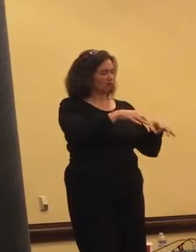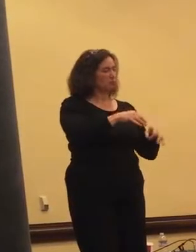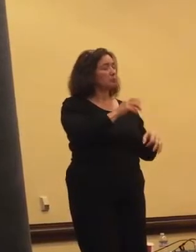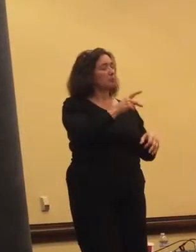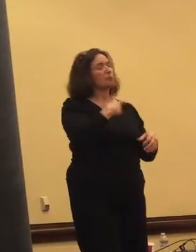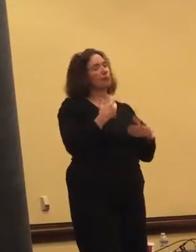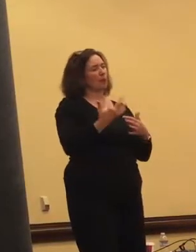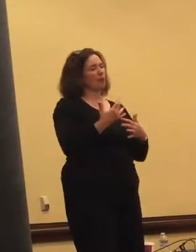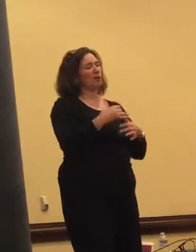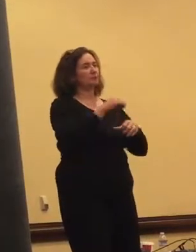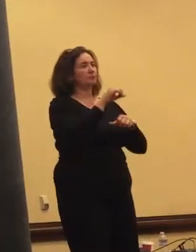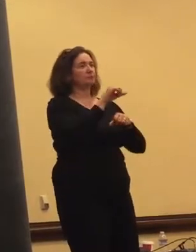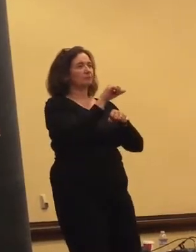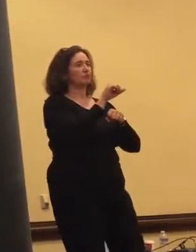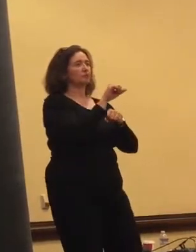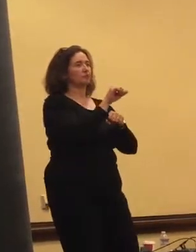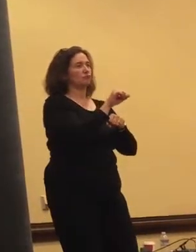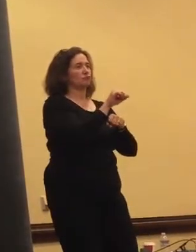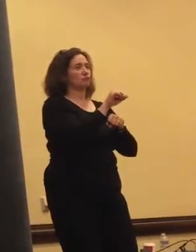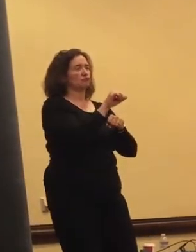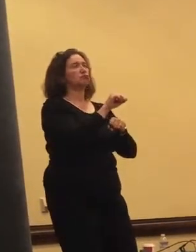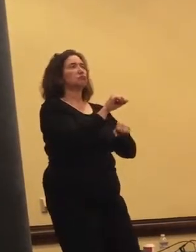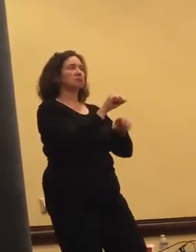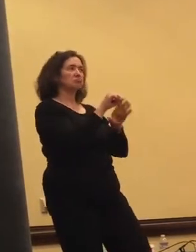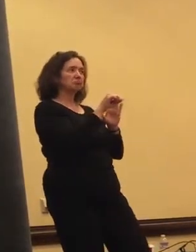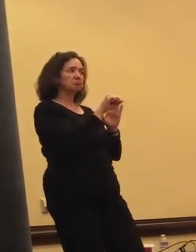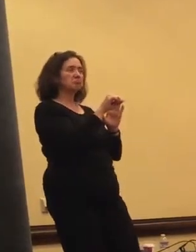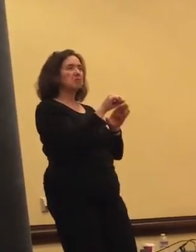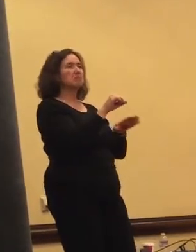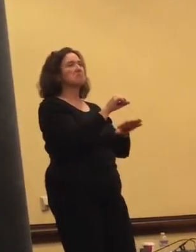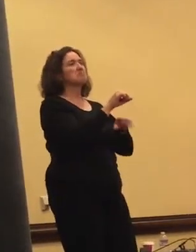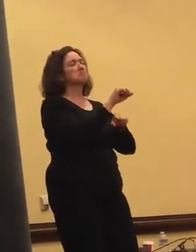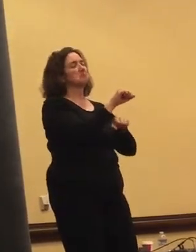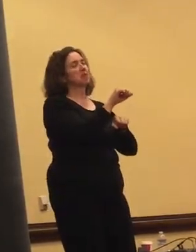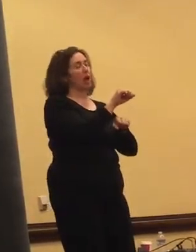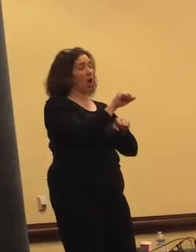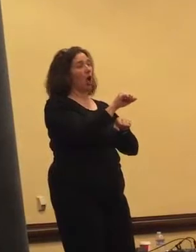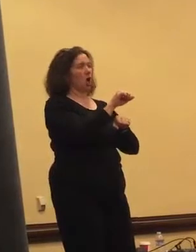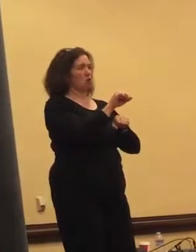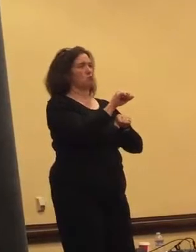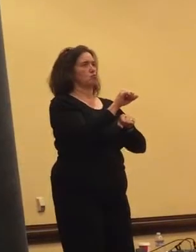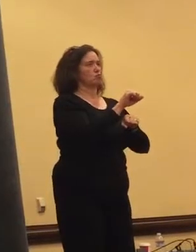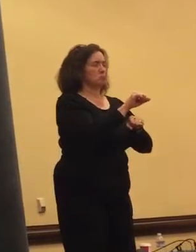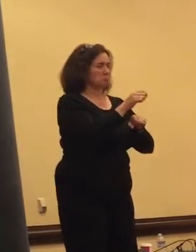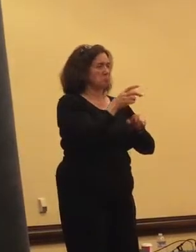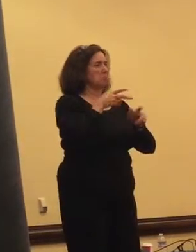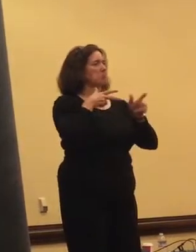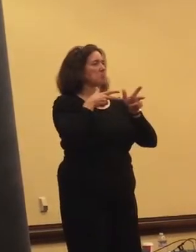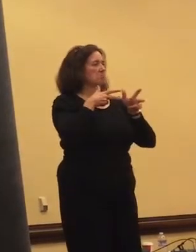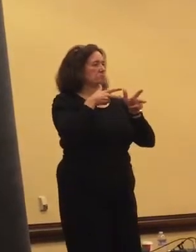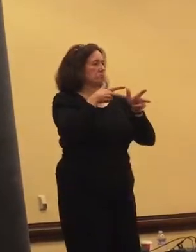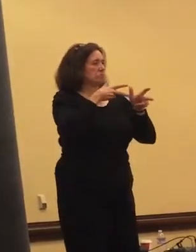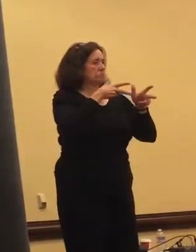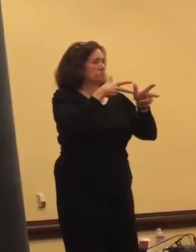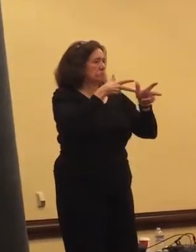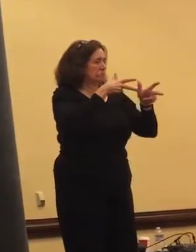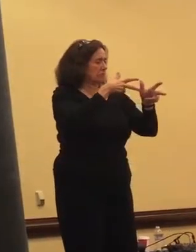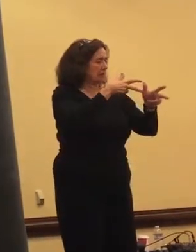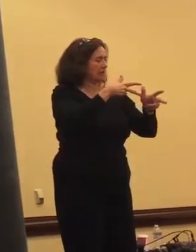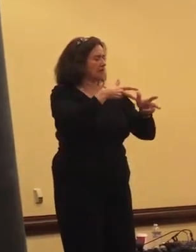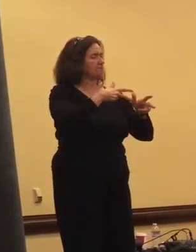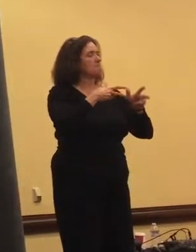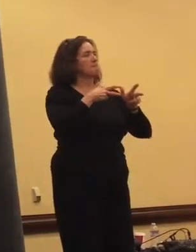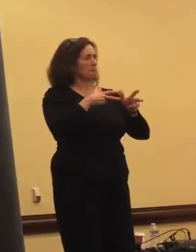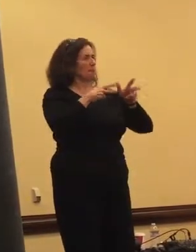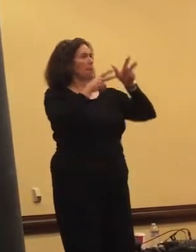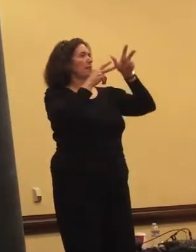waited and my husband dutifully took his foot off the brake and we started moving again. And I said,